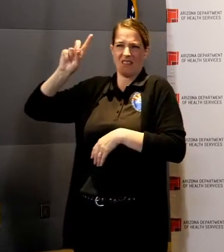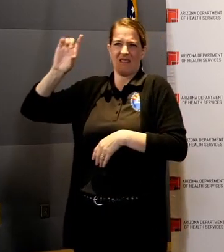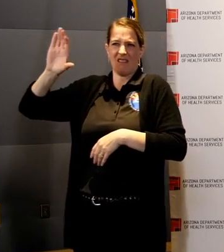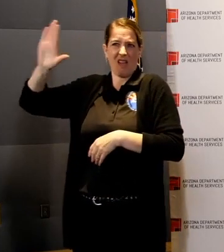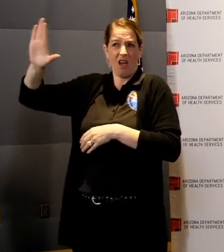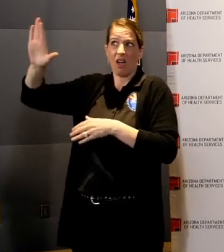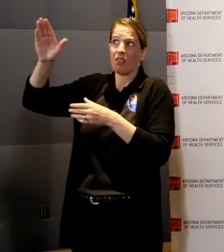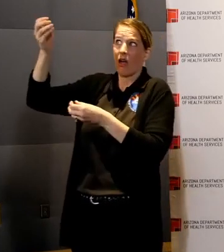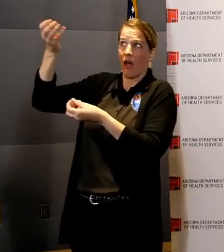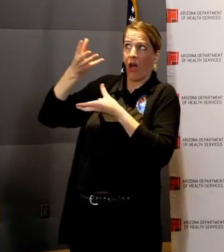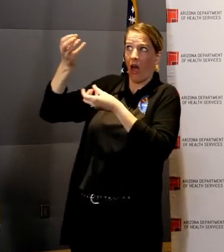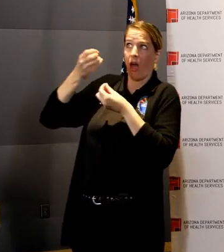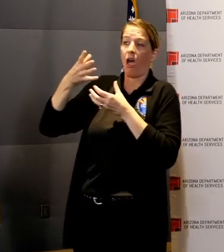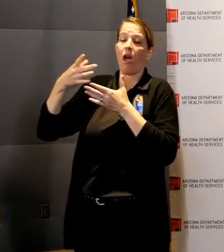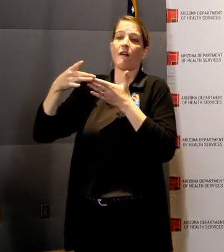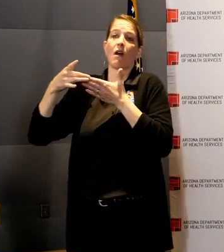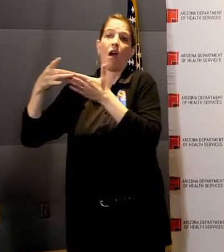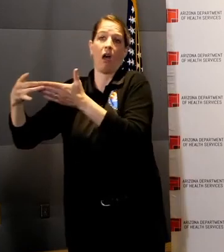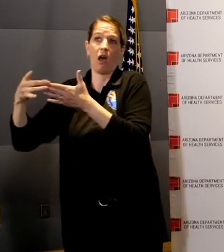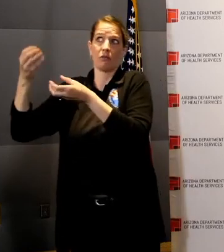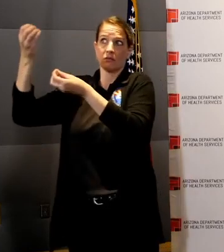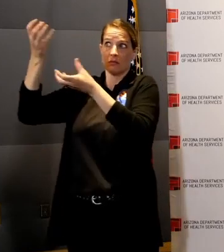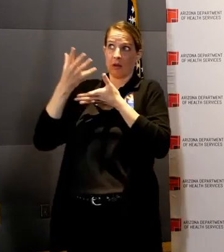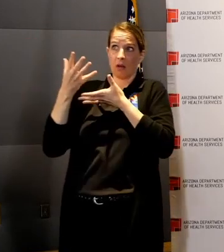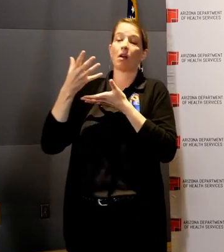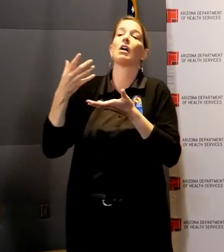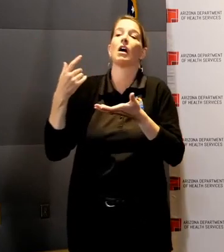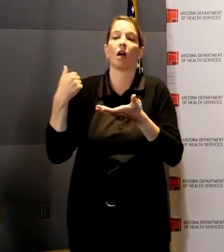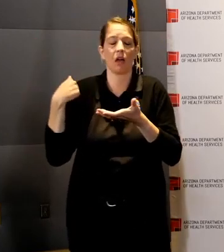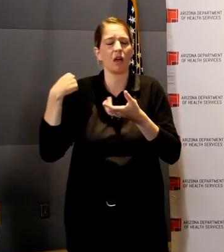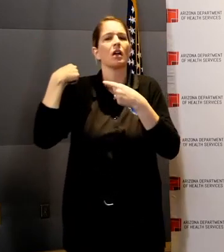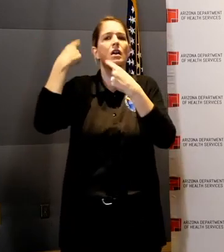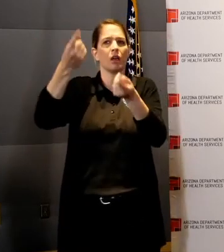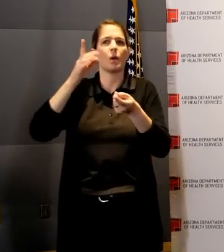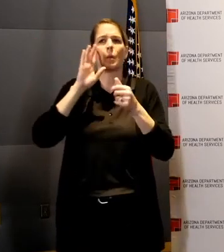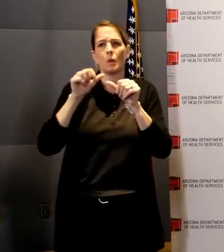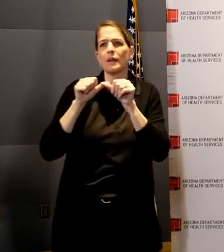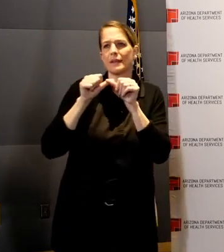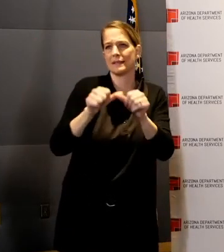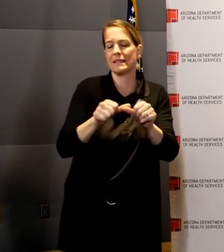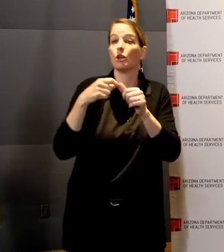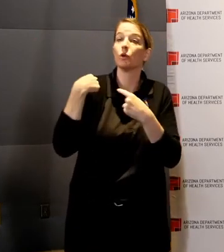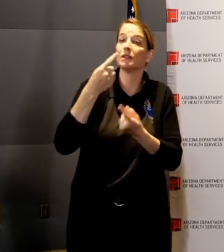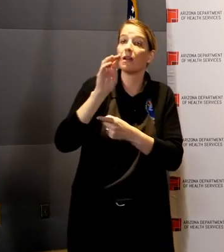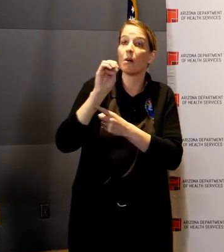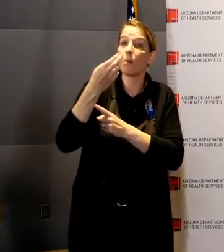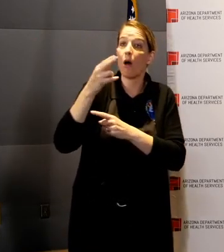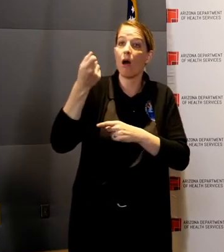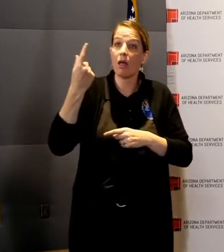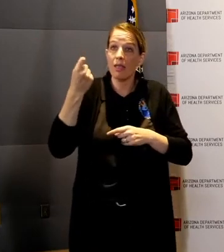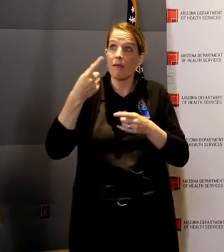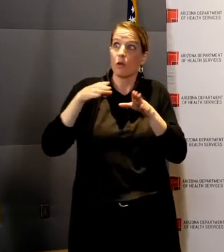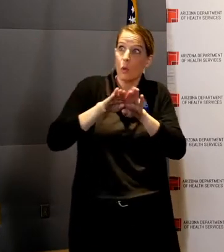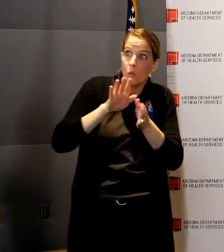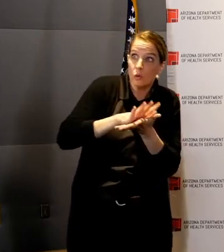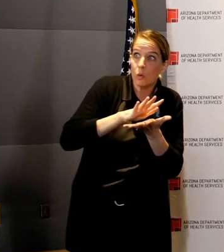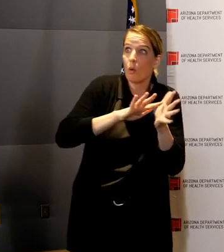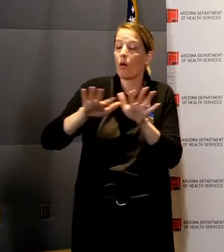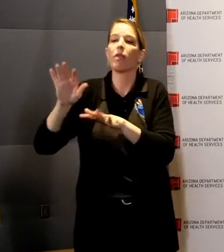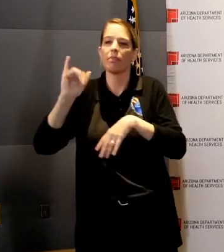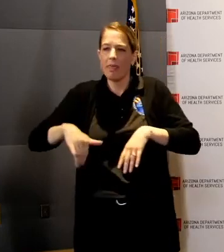since March 11th and will continue to be that way. I think you want someone who is surrounding themselves